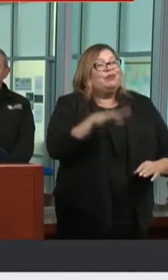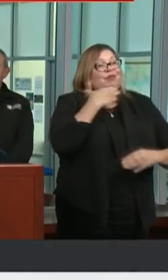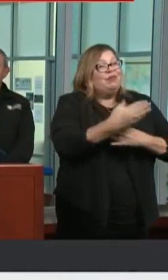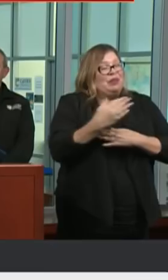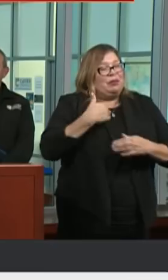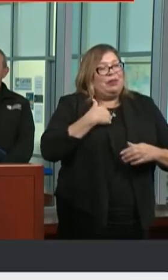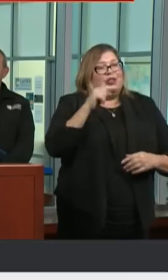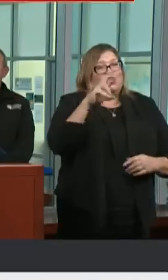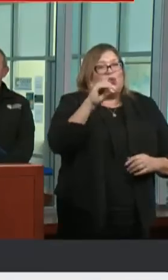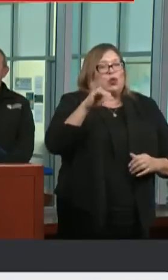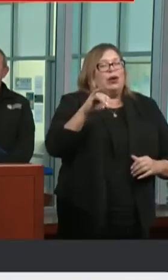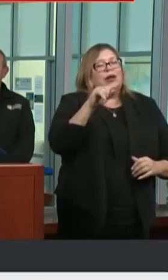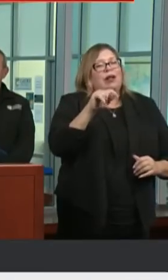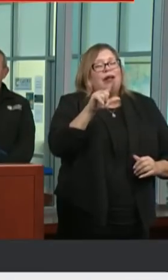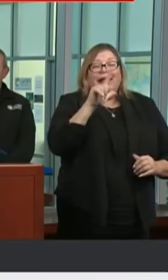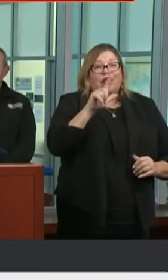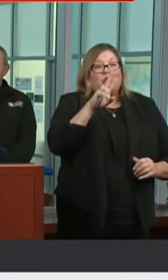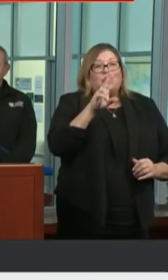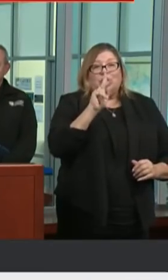Lucas with the California Highway Patrol.